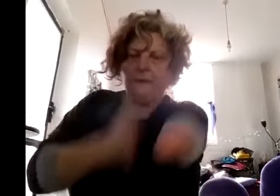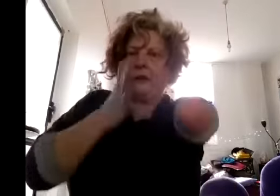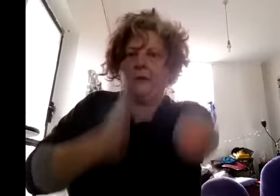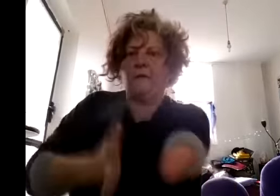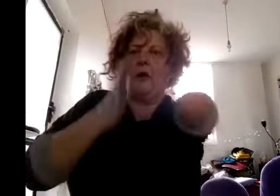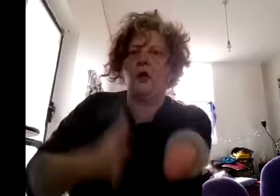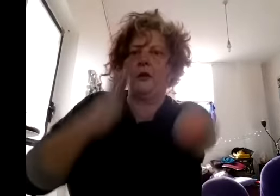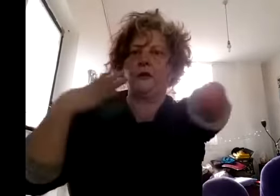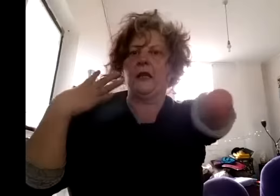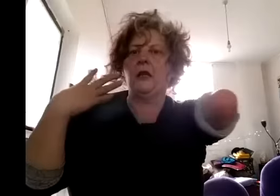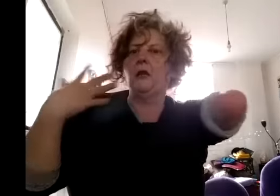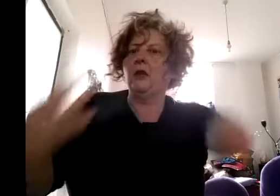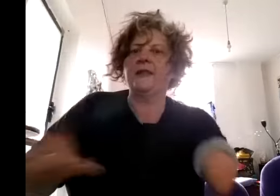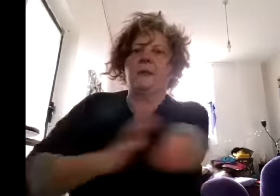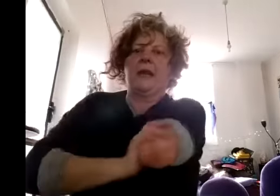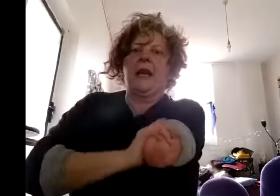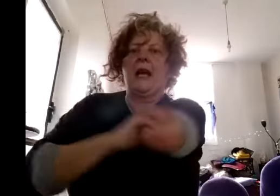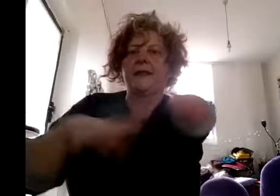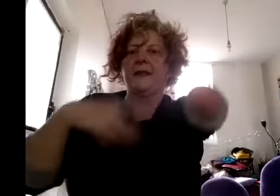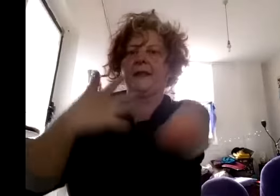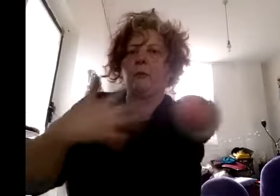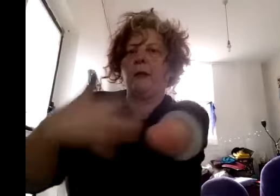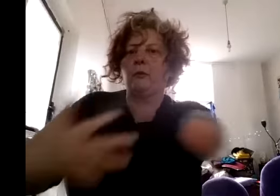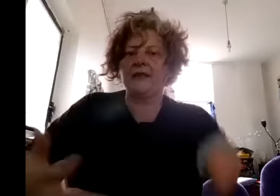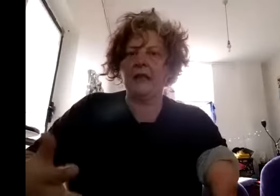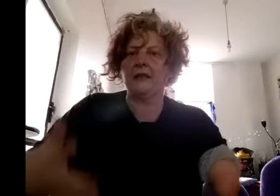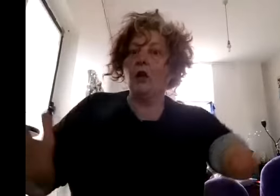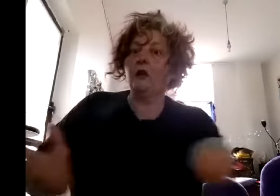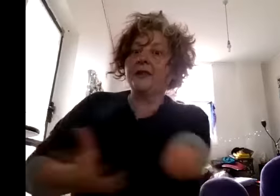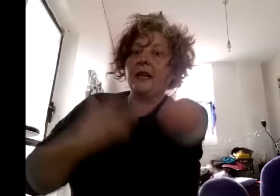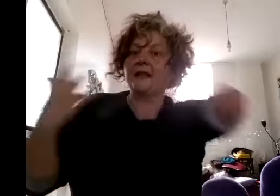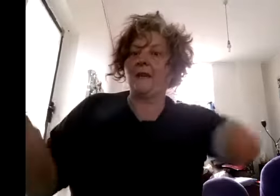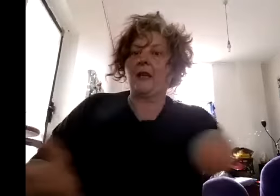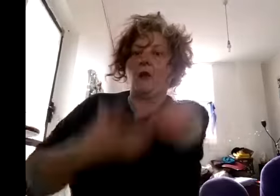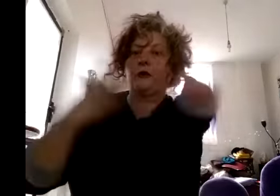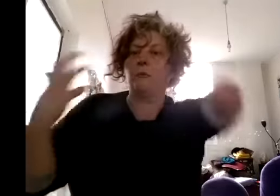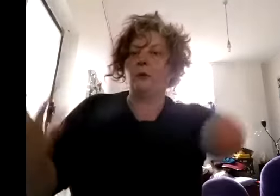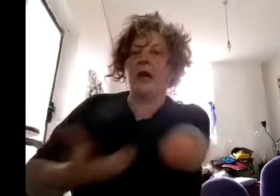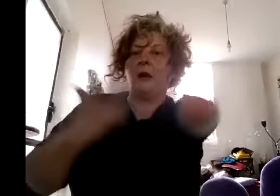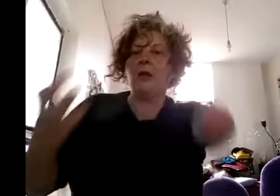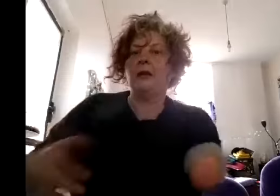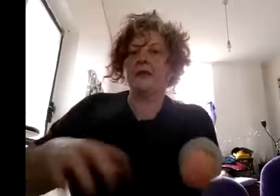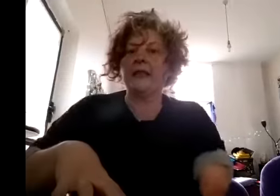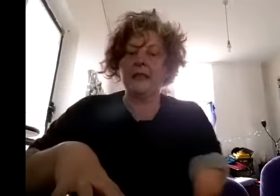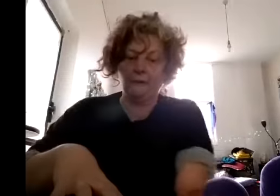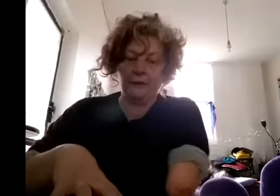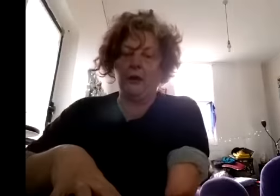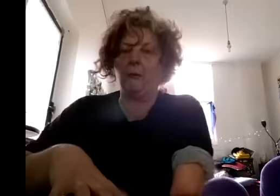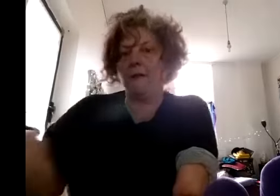for nurturing you know disability arts and disabled people's talent you start to get the culture build up and so down here in Victoria we have